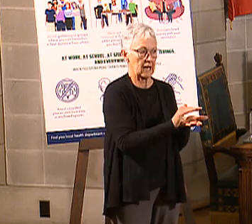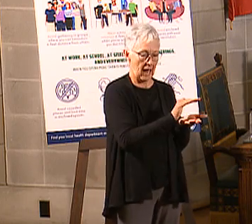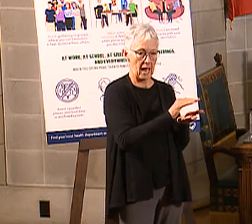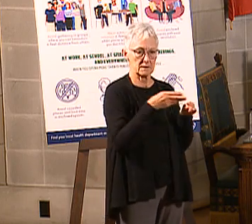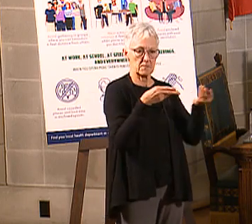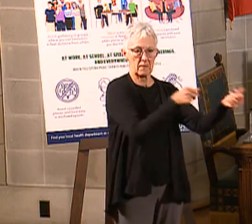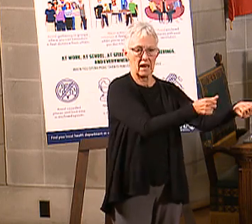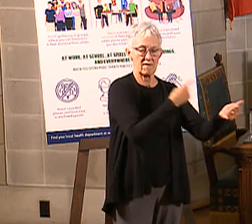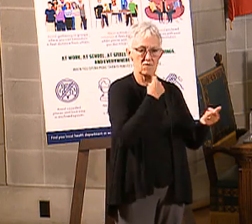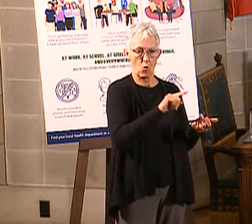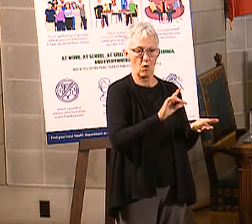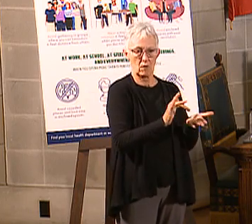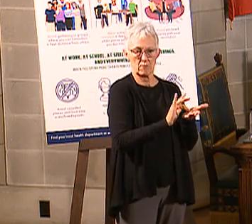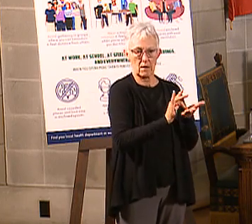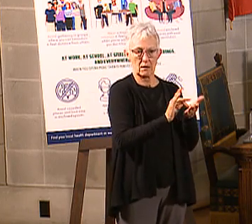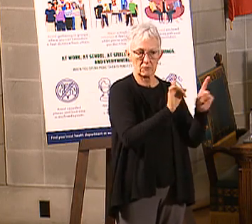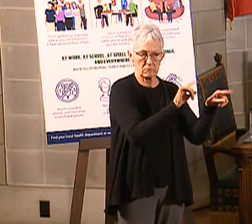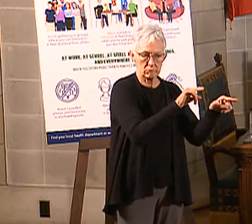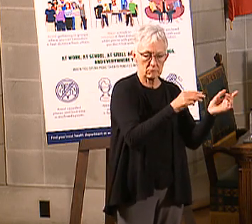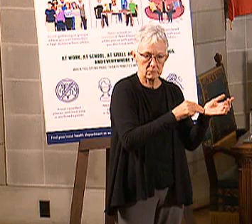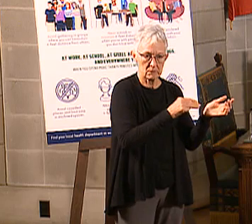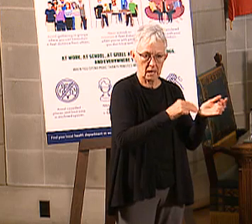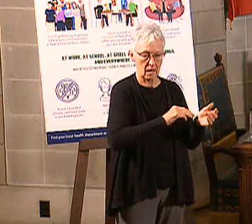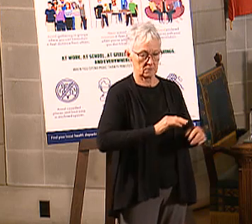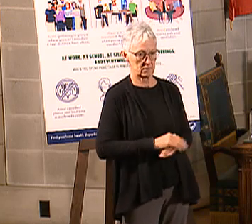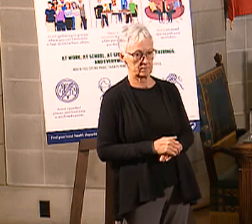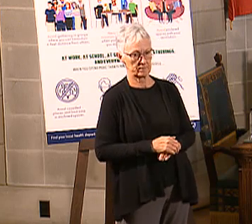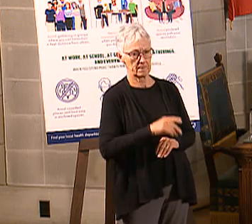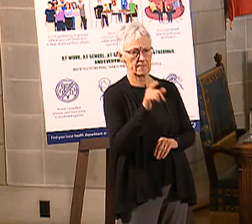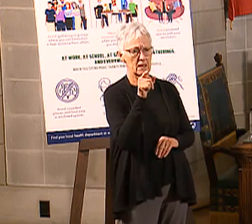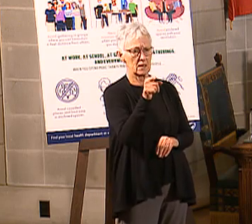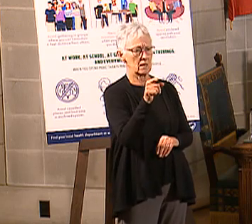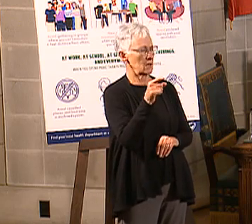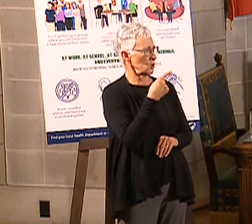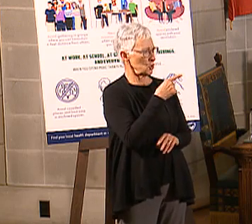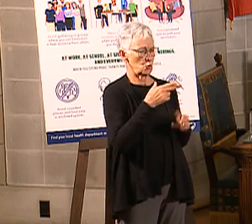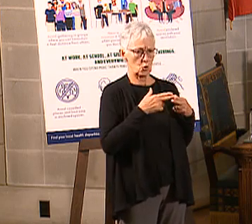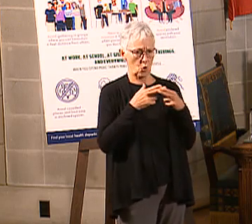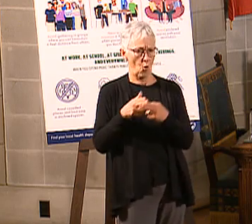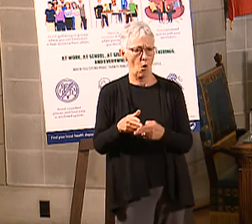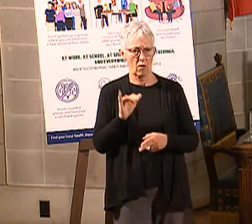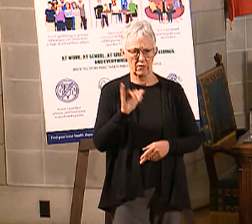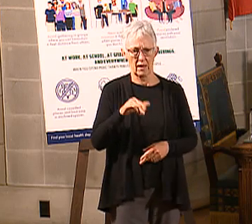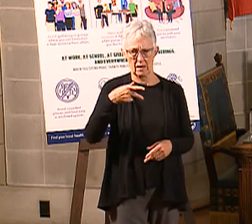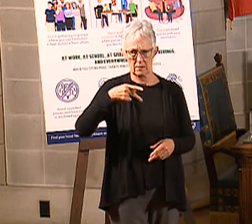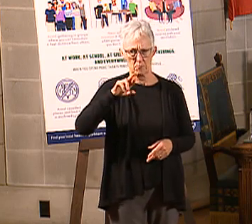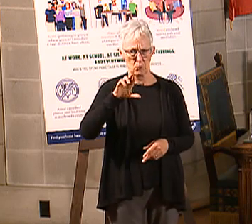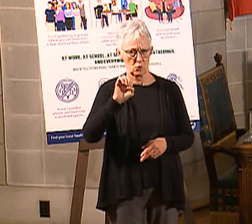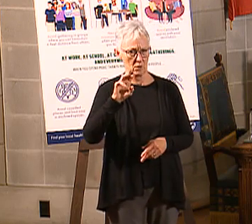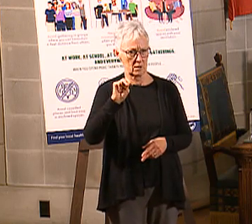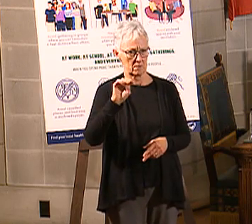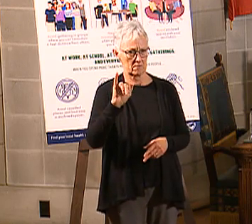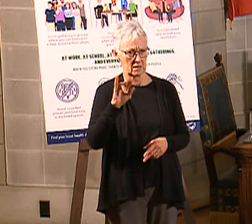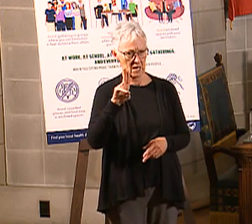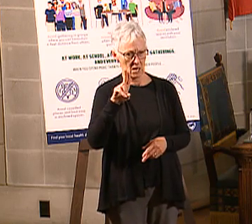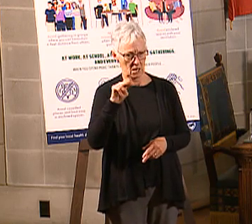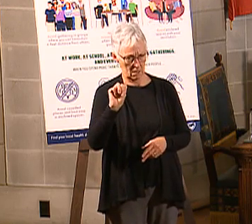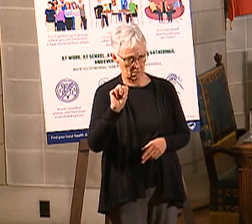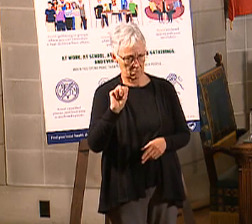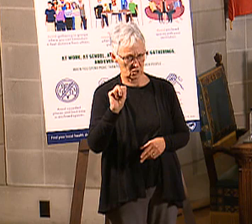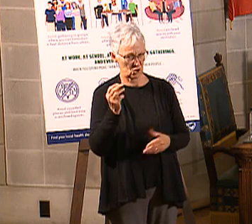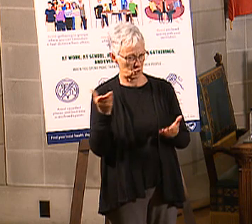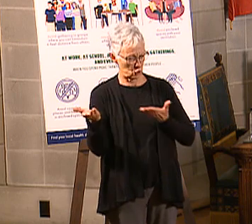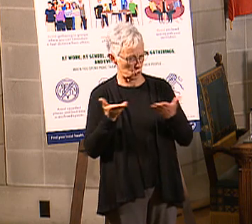You're describing these as premium services when actually these are services that are part of Medicaid,